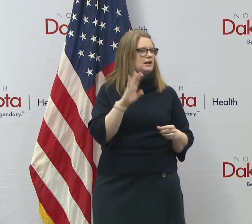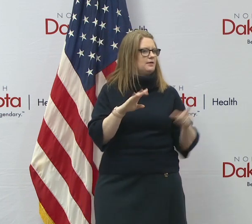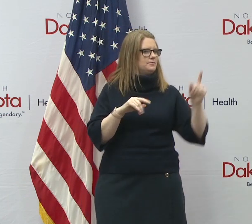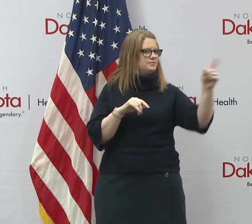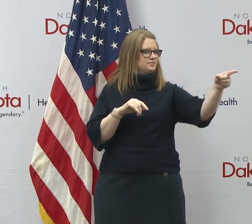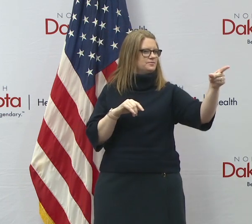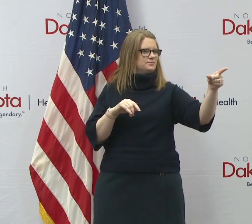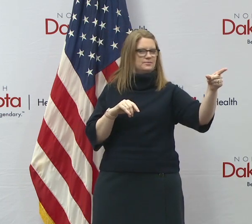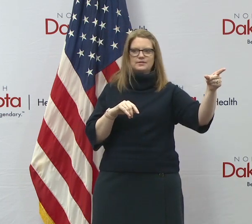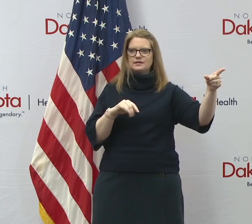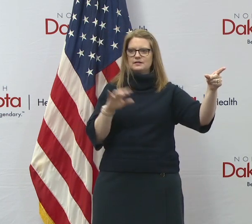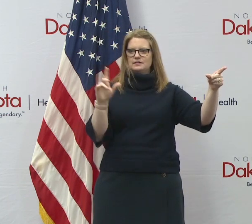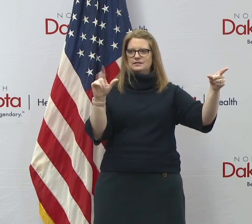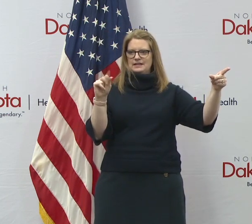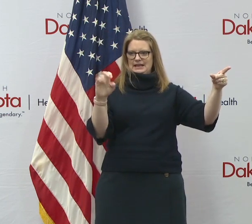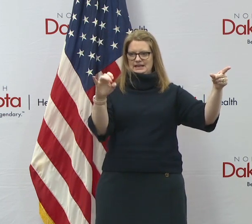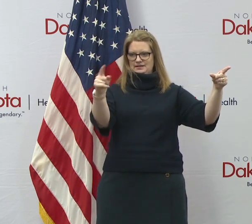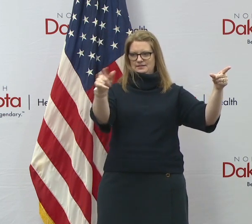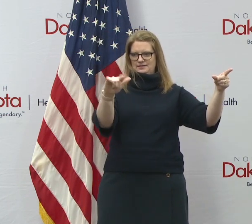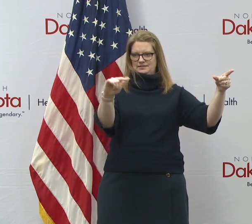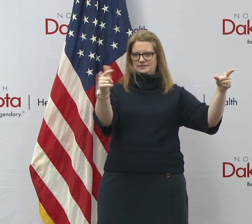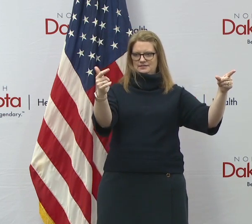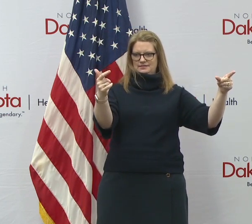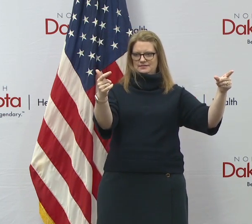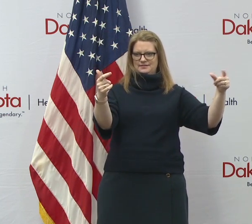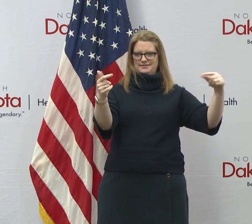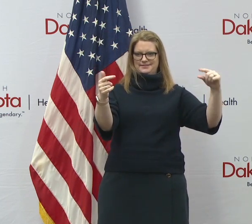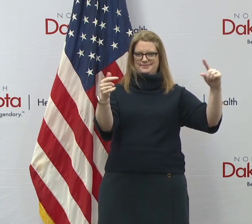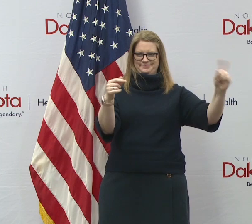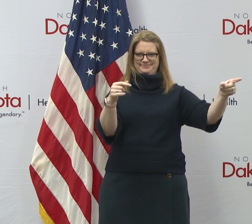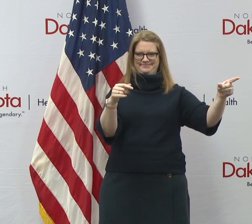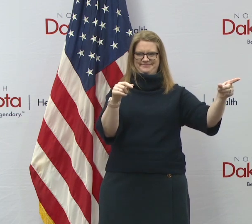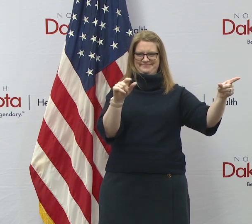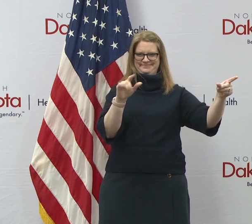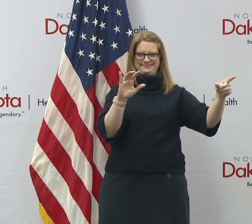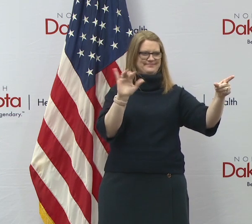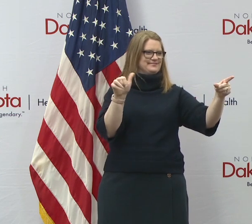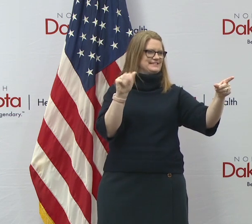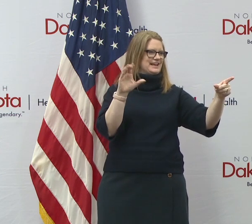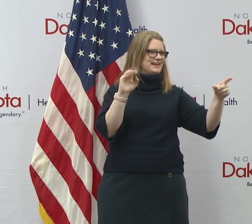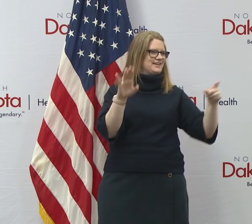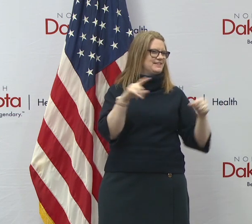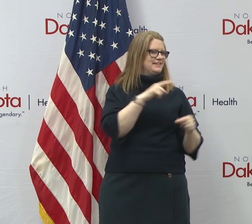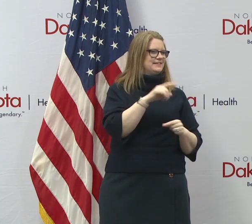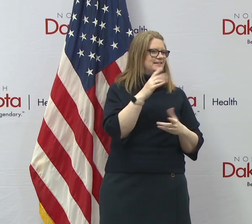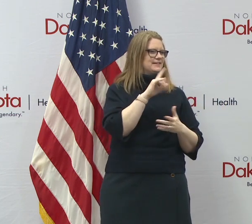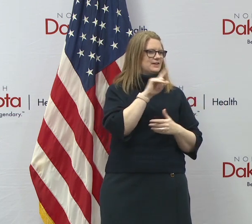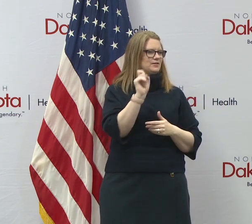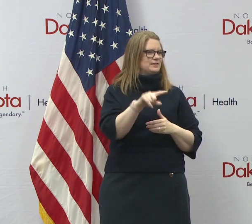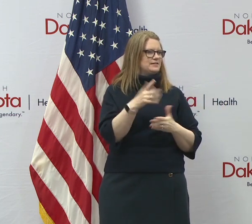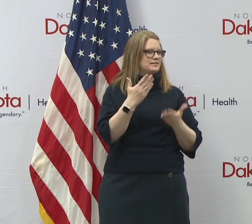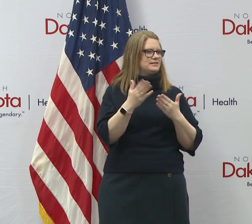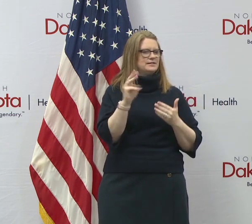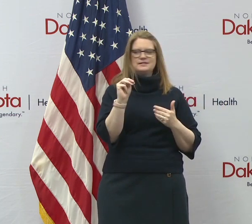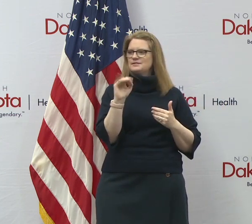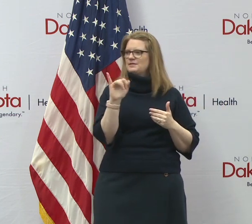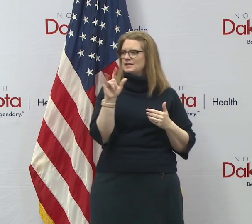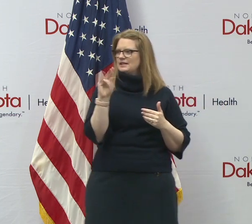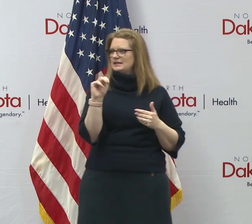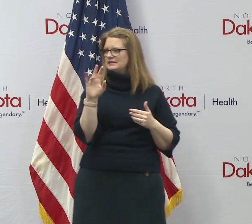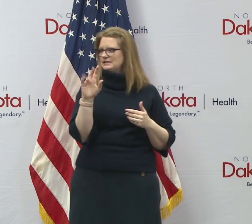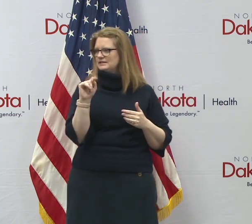or, and then Lane, Lane, you were next. Okay. Jacob then Lane. Uh, this might be a question more for, uh, Ms. Myland Tufte.